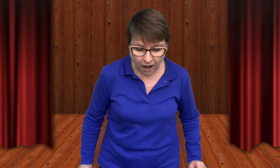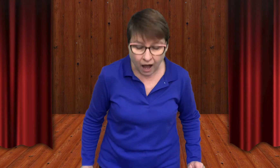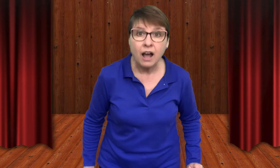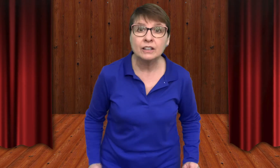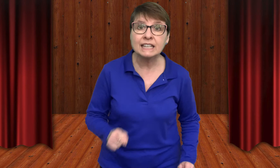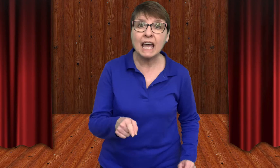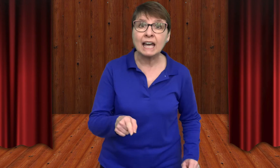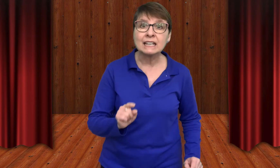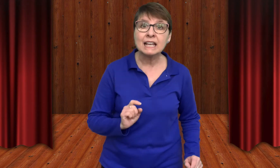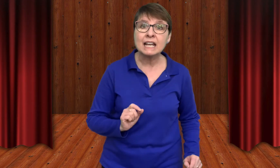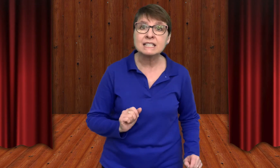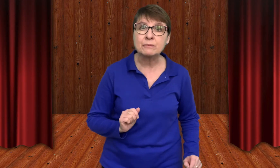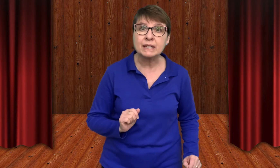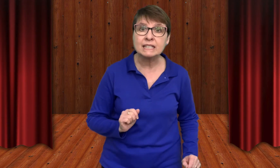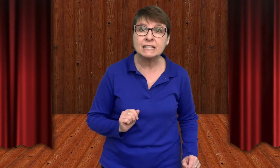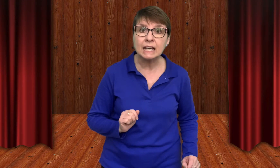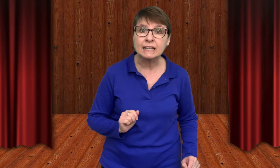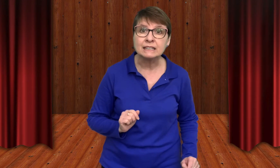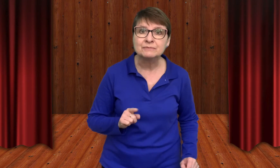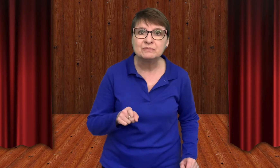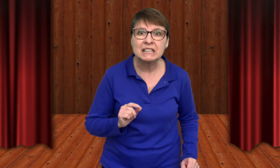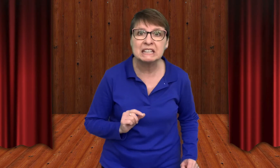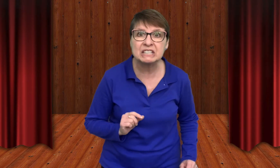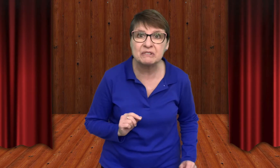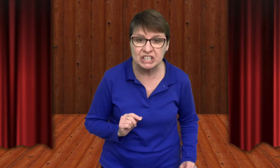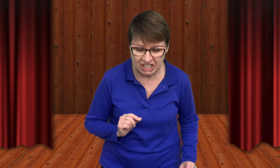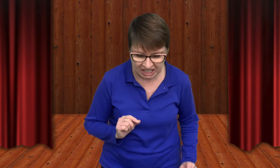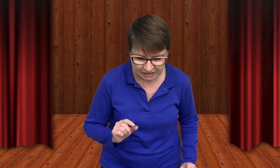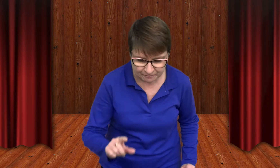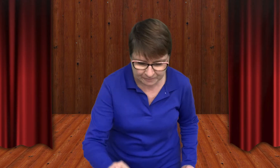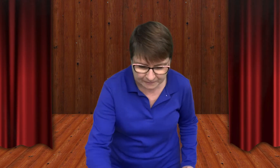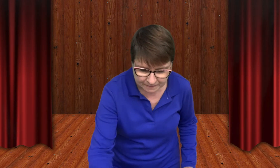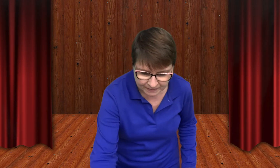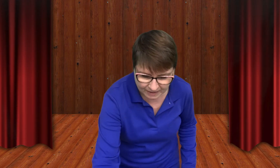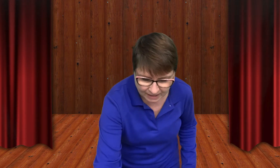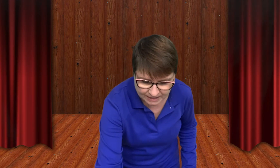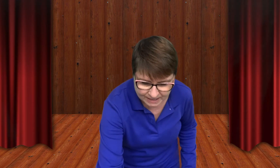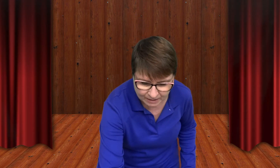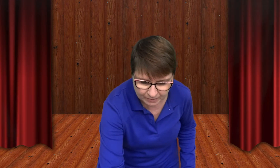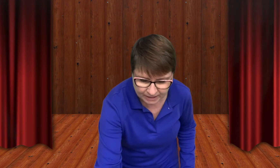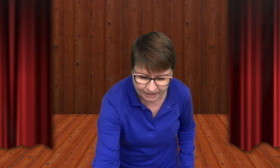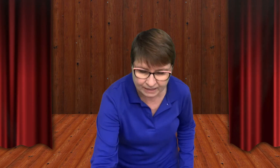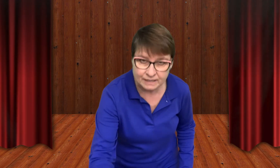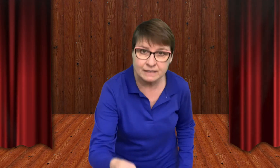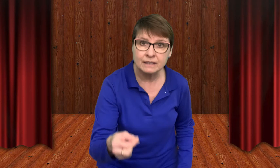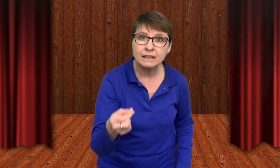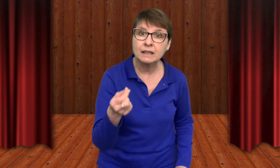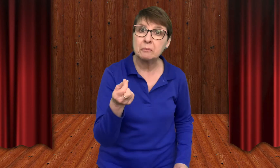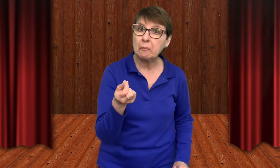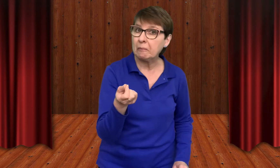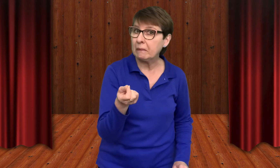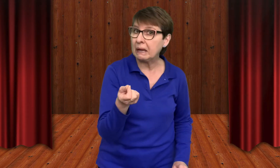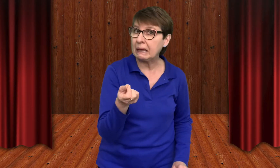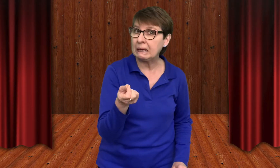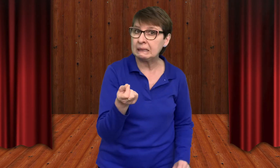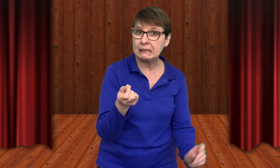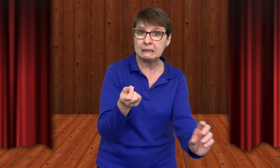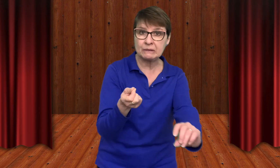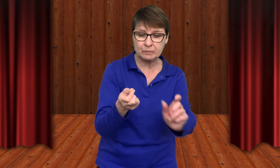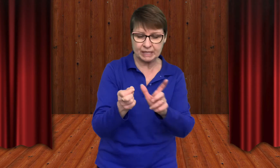Look at that. It has something inside. Let's reach in and see what it is. Again, another piece